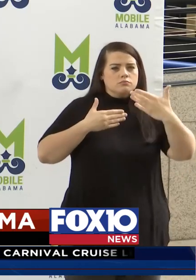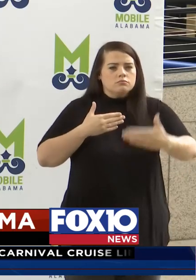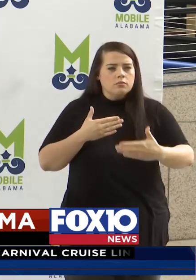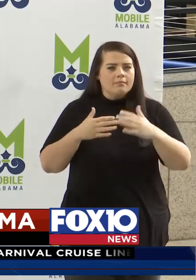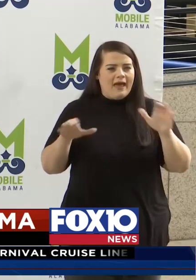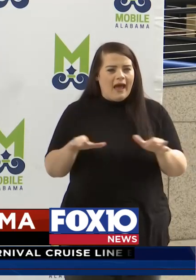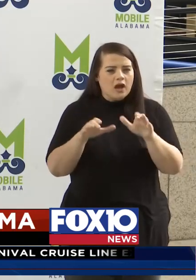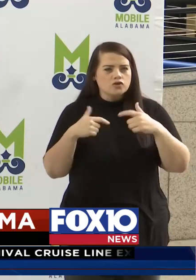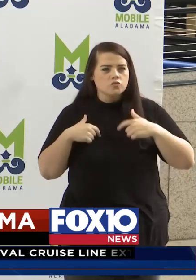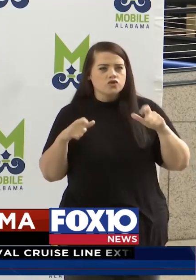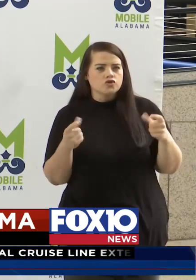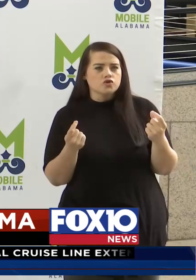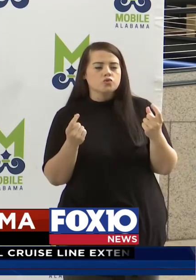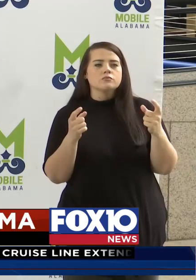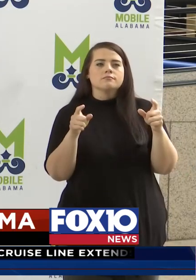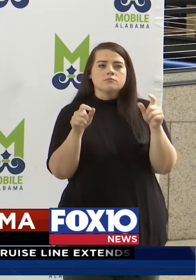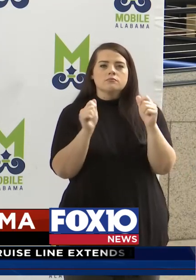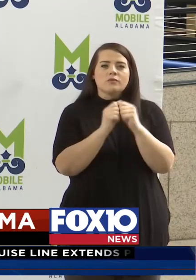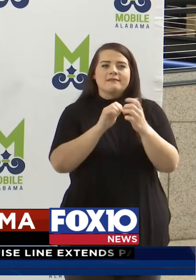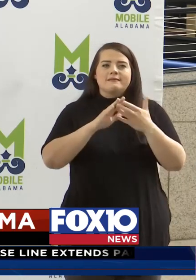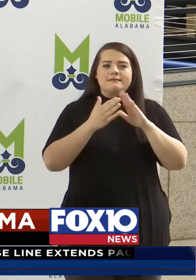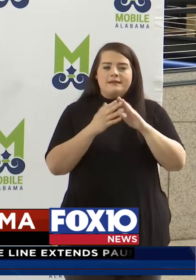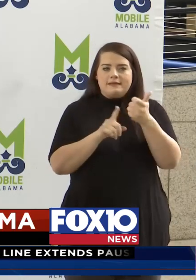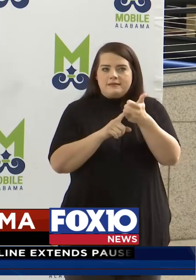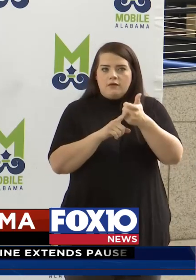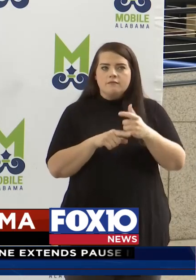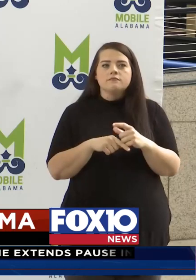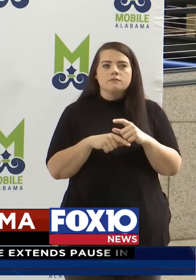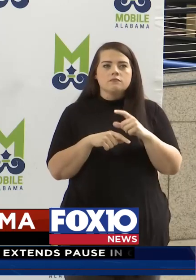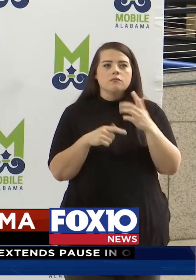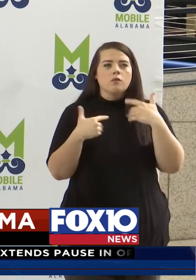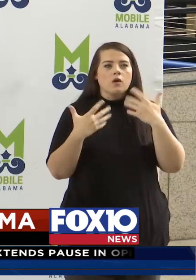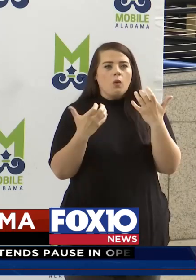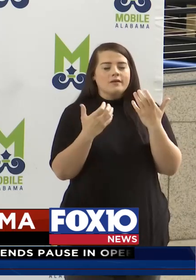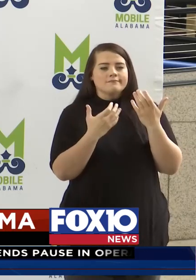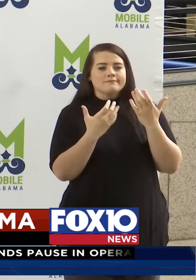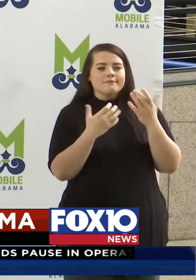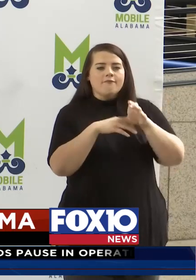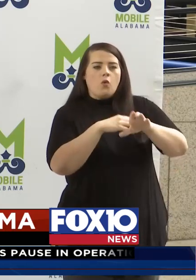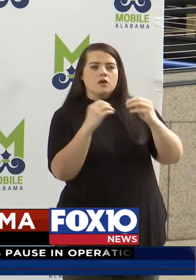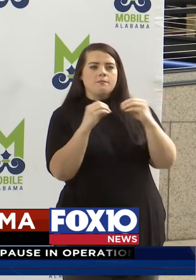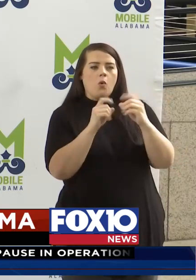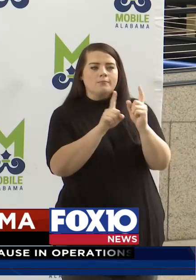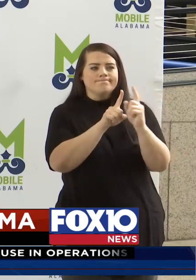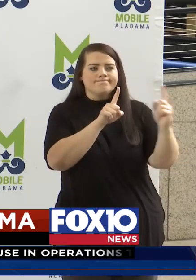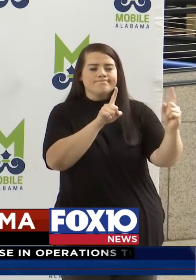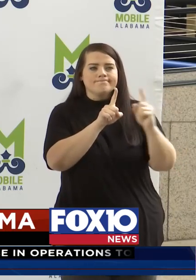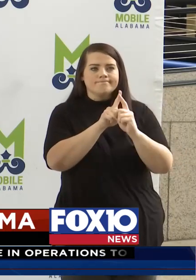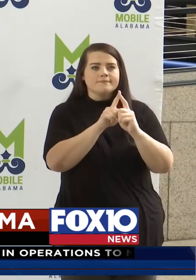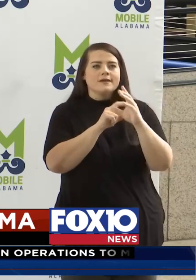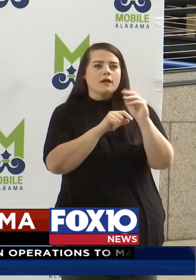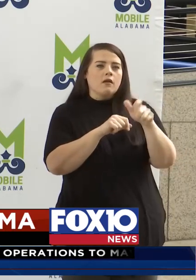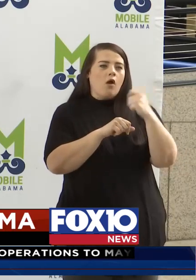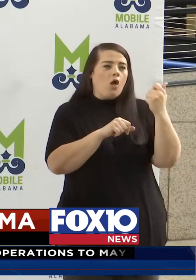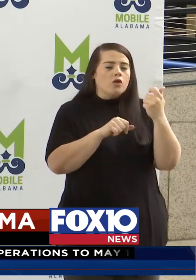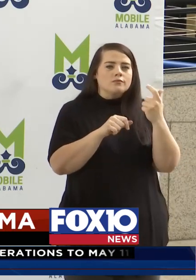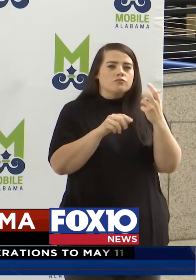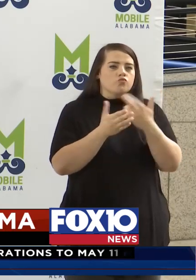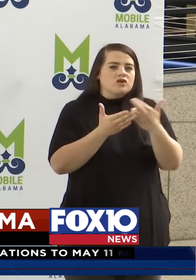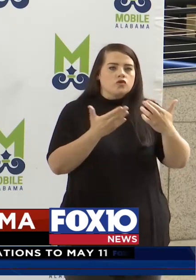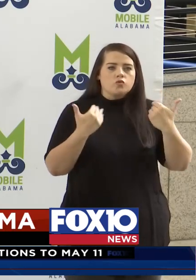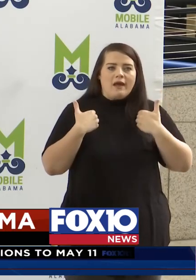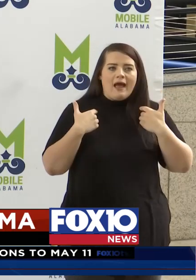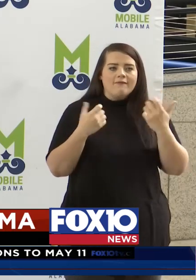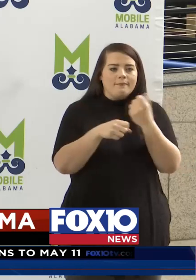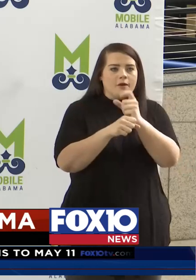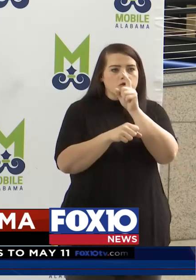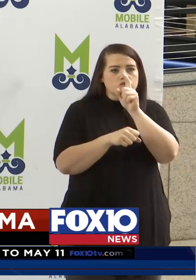be taken having to do with enforcing social distancing and any other tool we may have in our toolbox